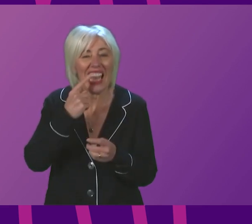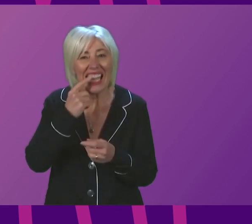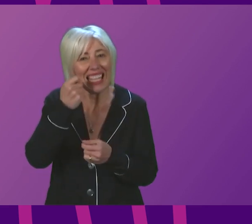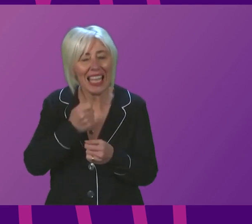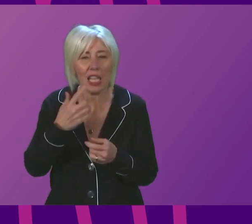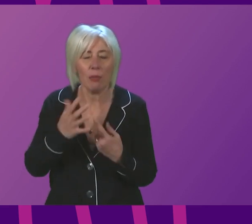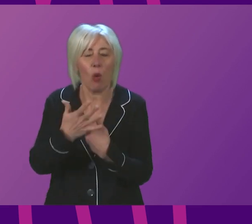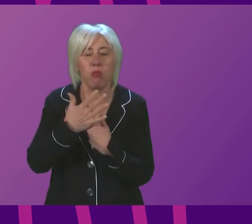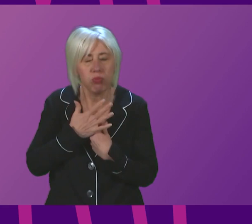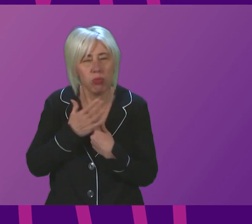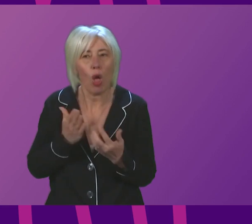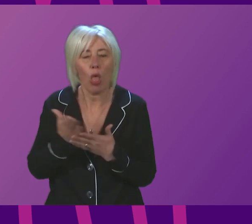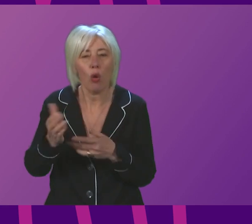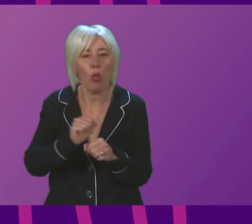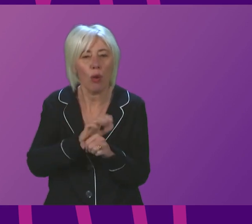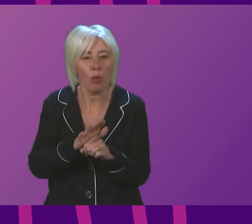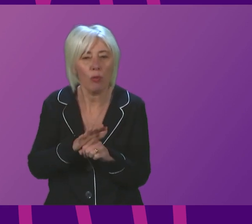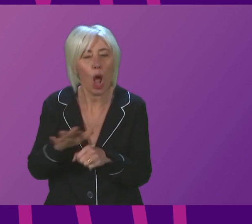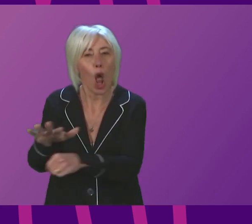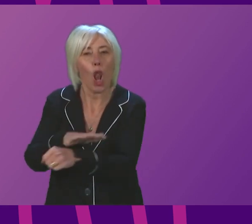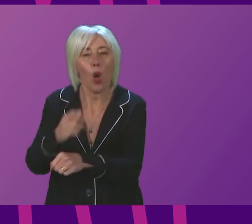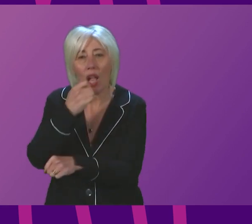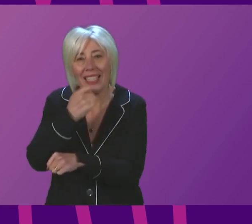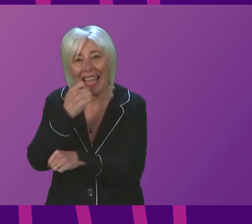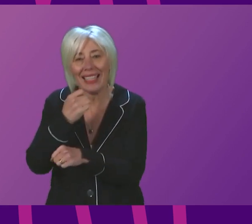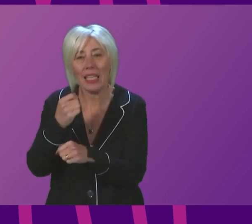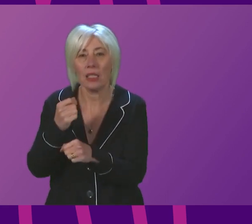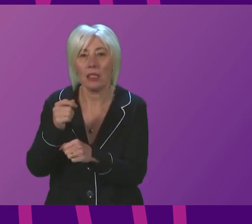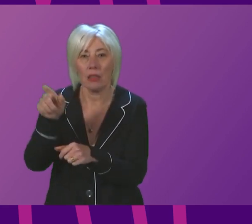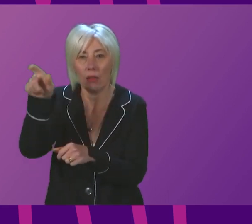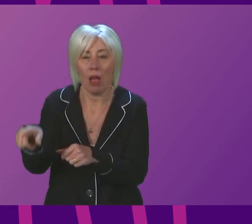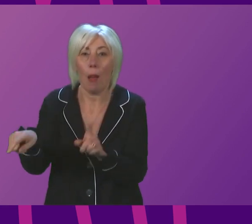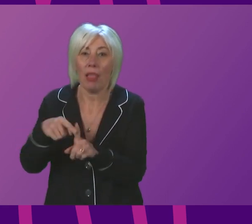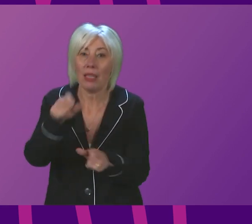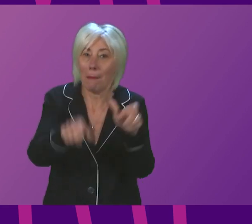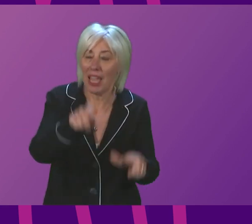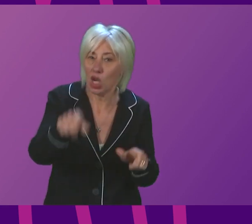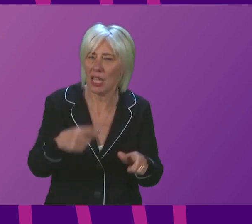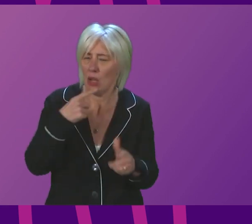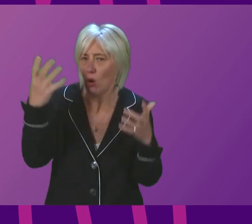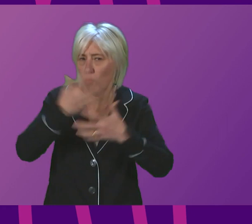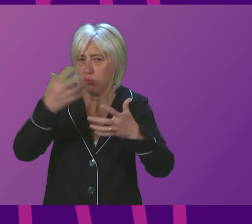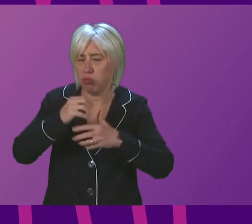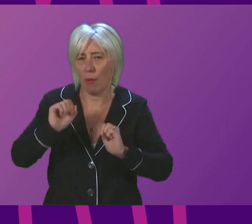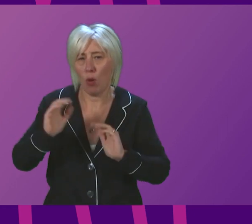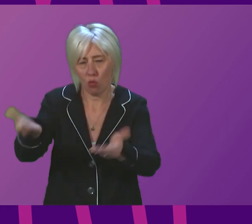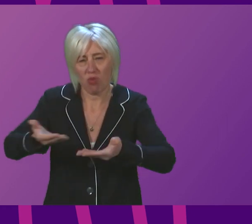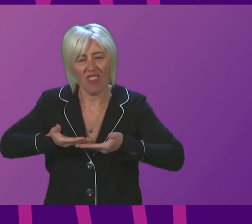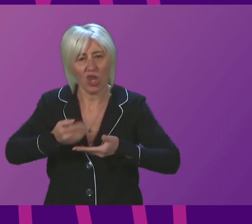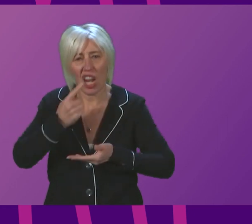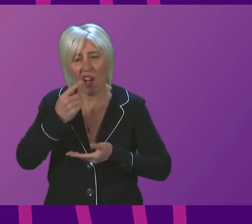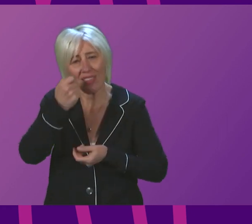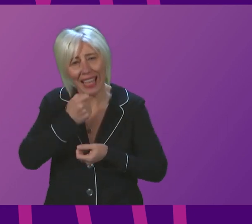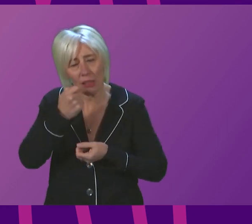during the pandemic. I have been contacted by local dental practice and patients who are concerned over NHS dental provision. In light of the new